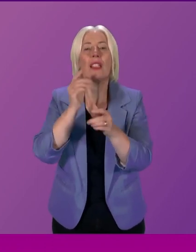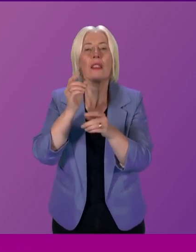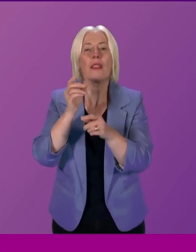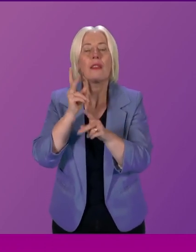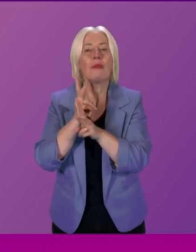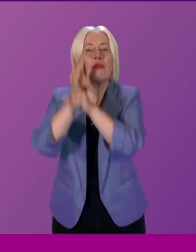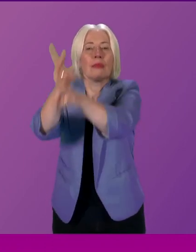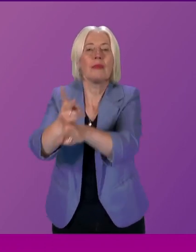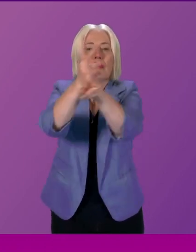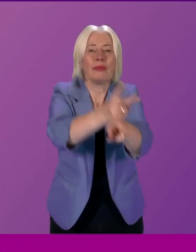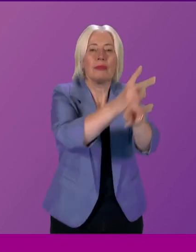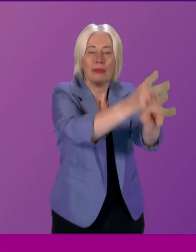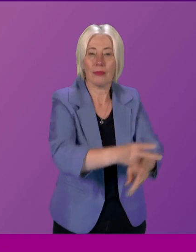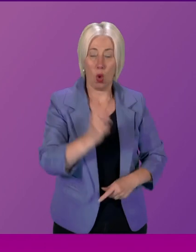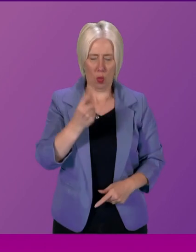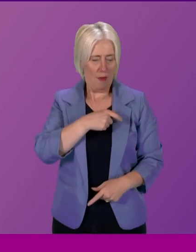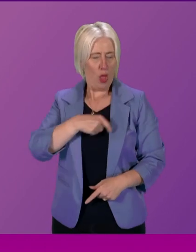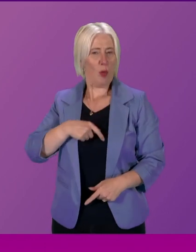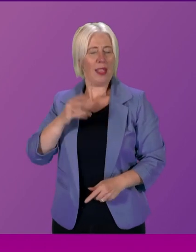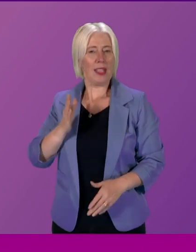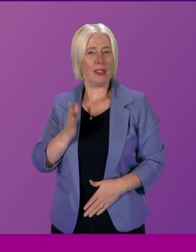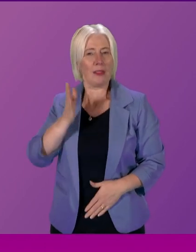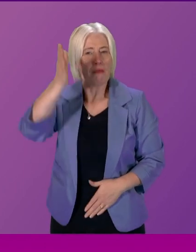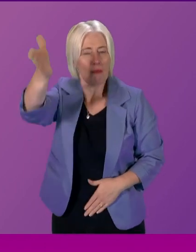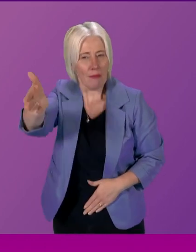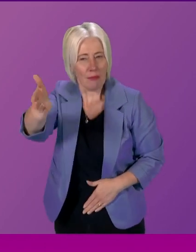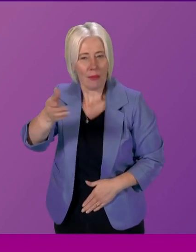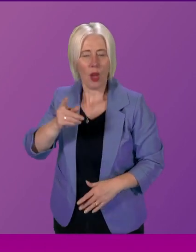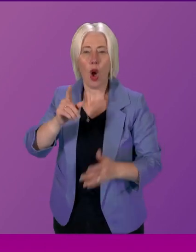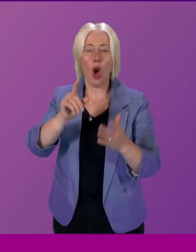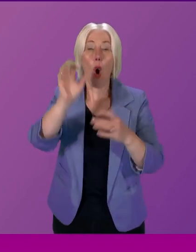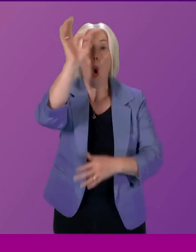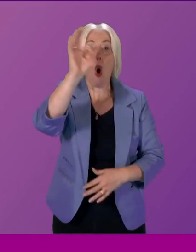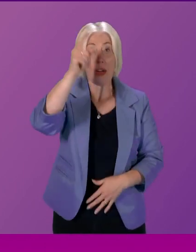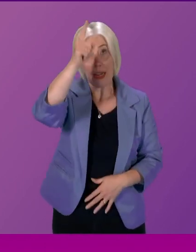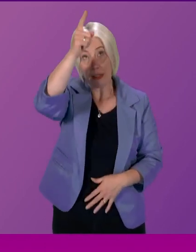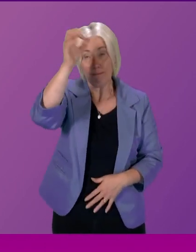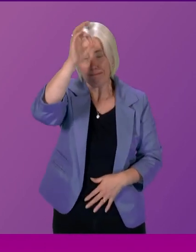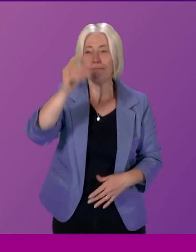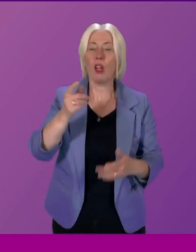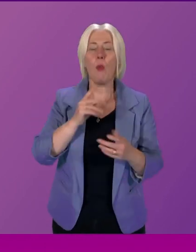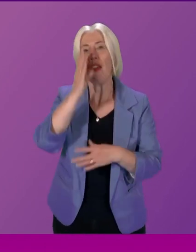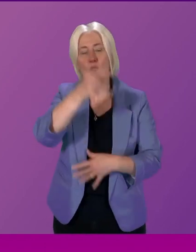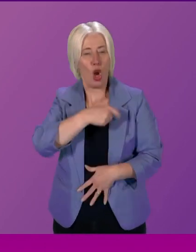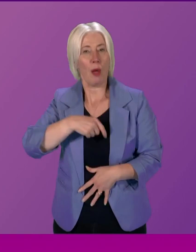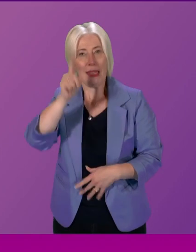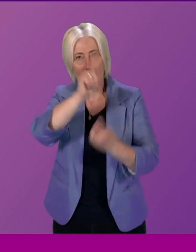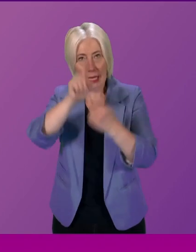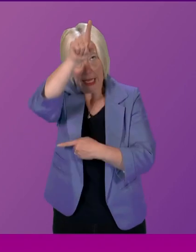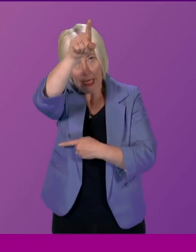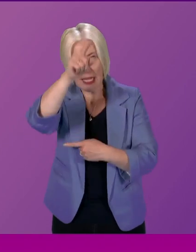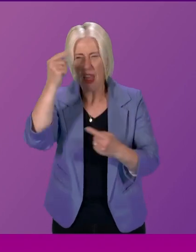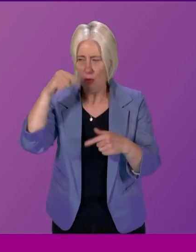know went out as a committee and held a committee meeting in Orkney and a subsequent meeting and I think we went down to